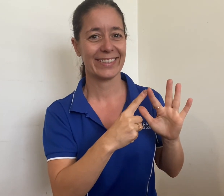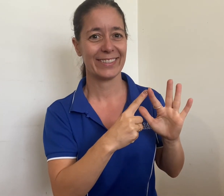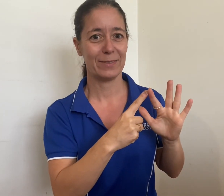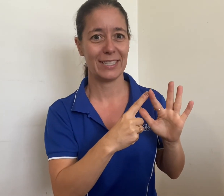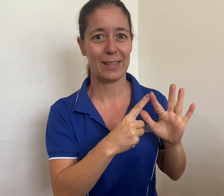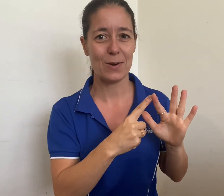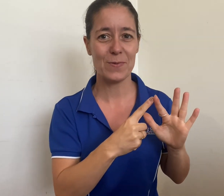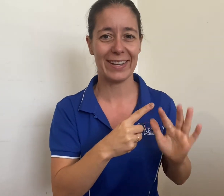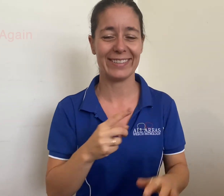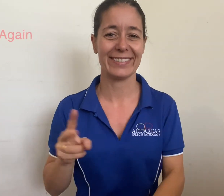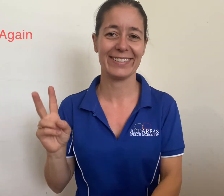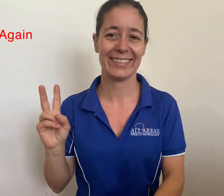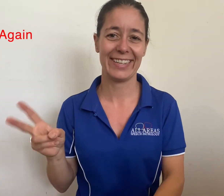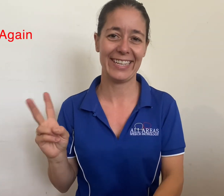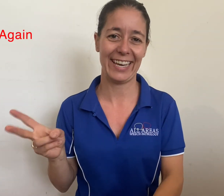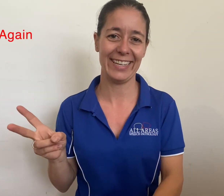It's a long one. Again